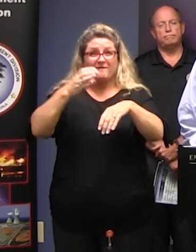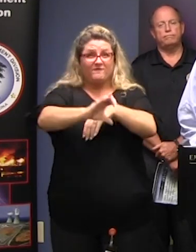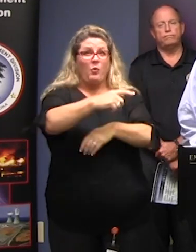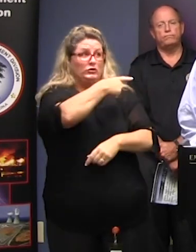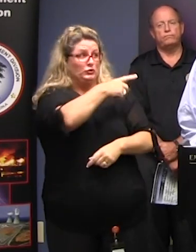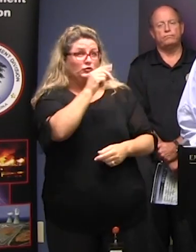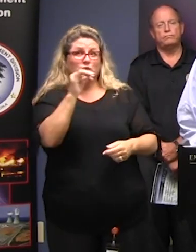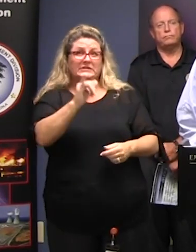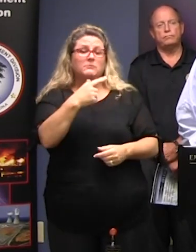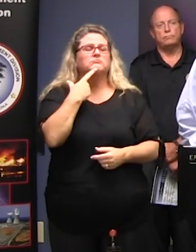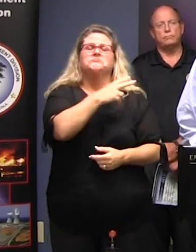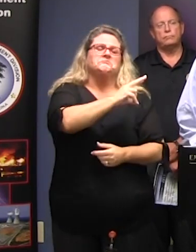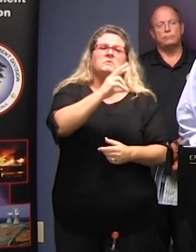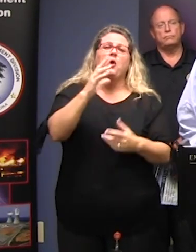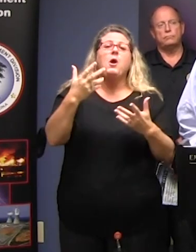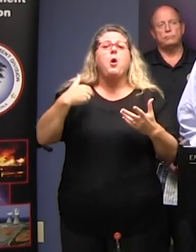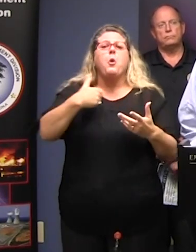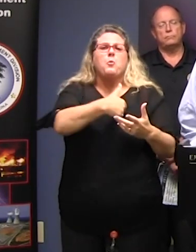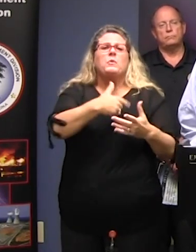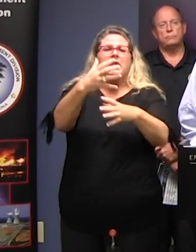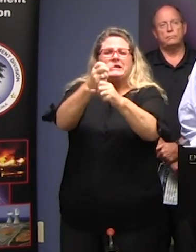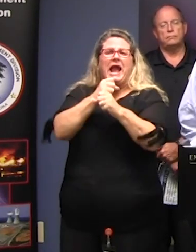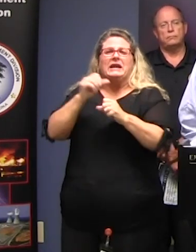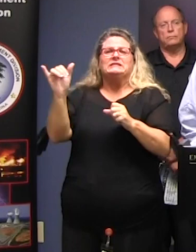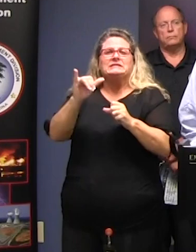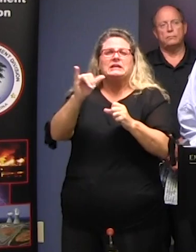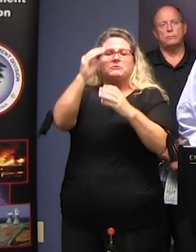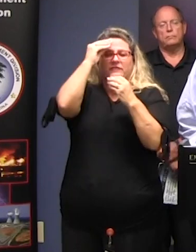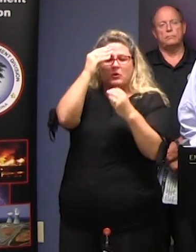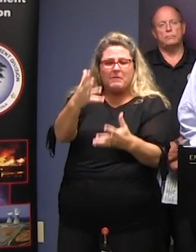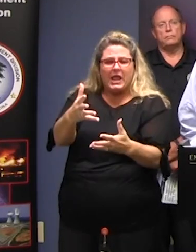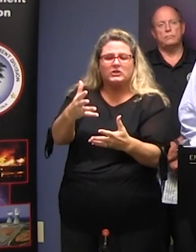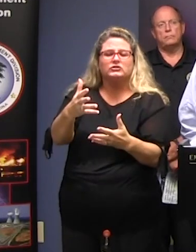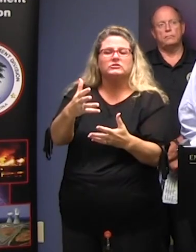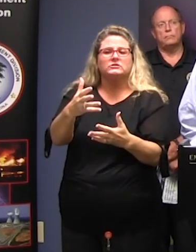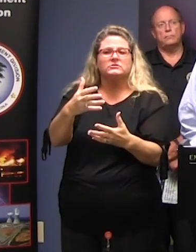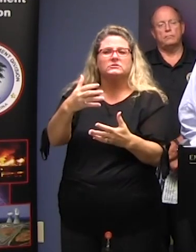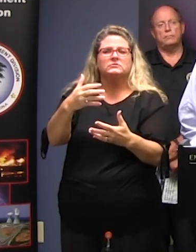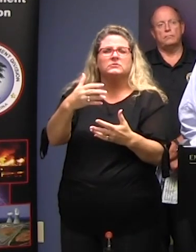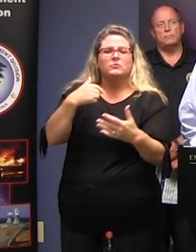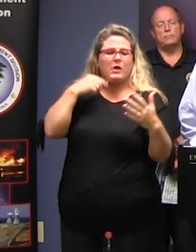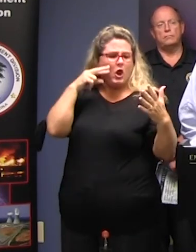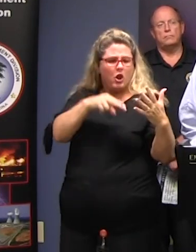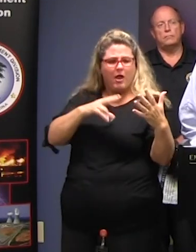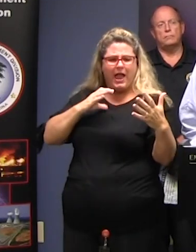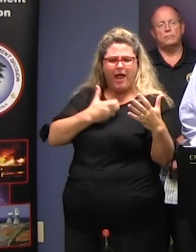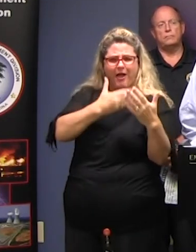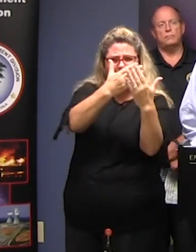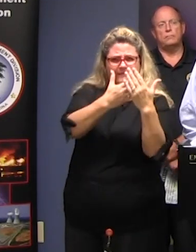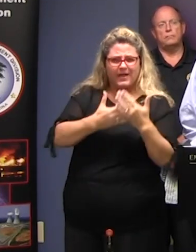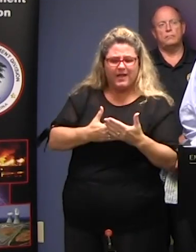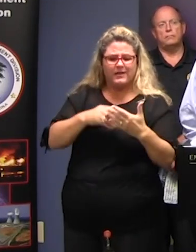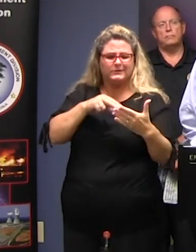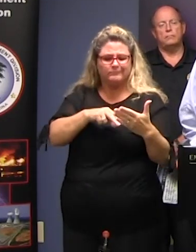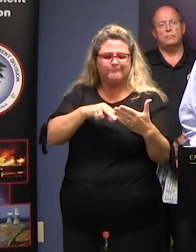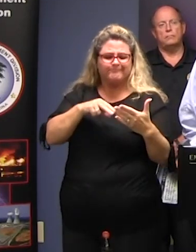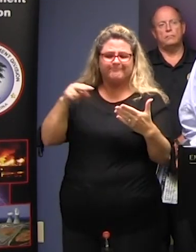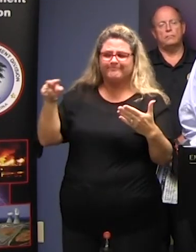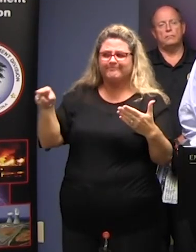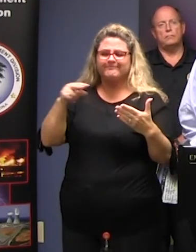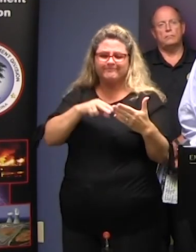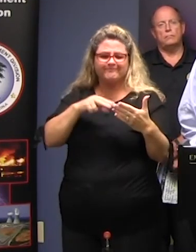information from some from a lot from the same places and they make the decisions based on all the factors are known to them The